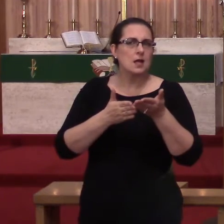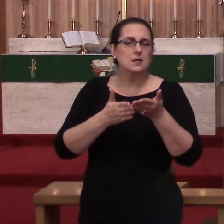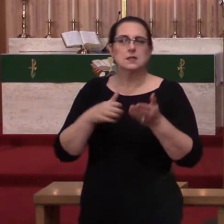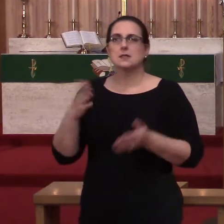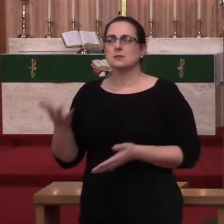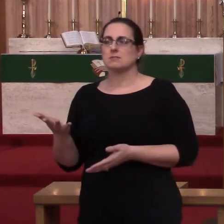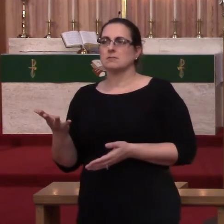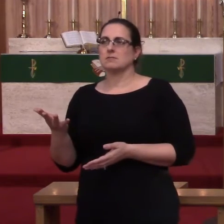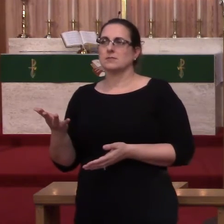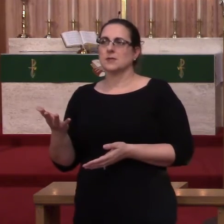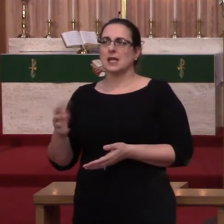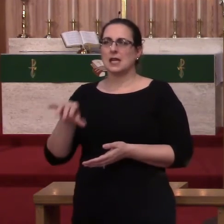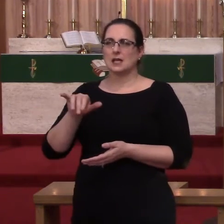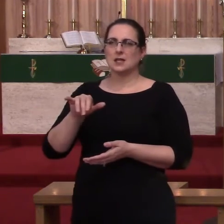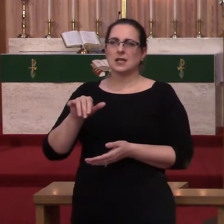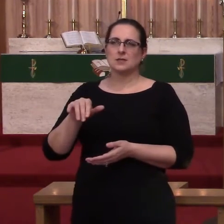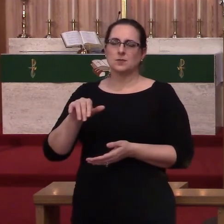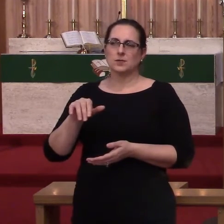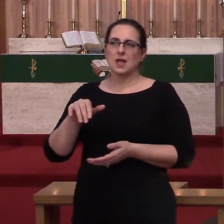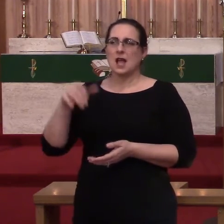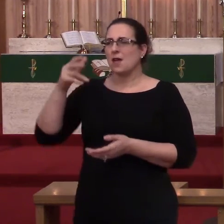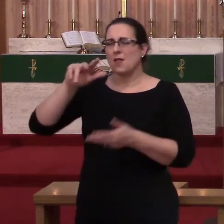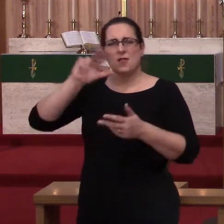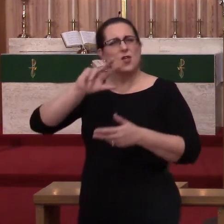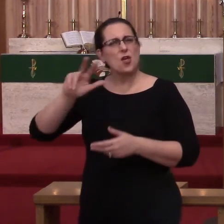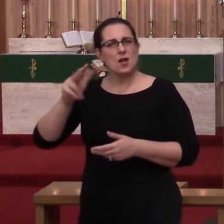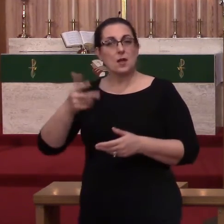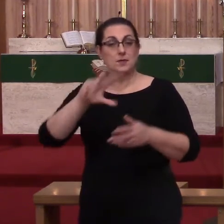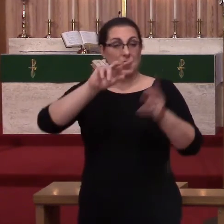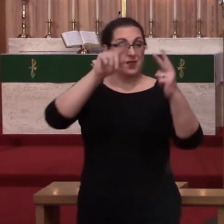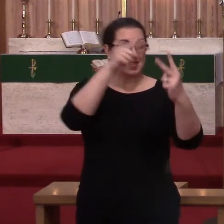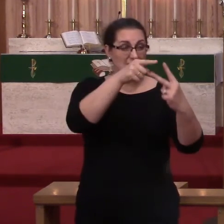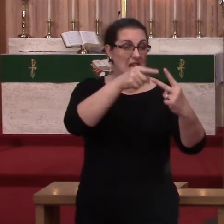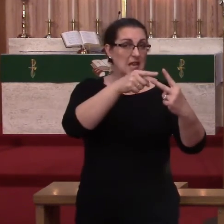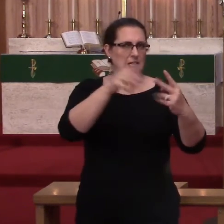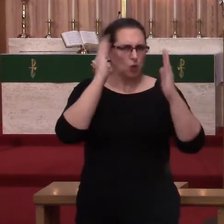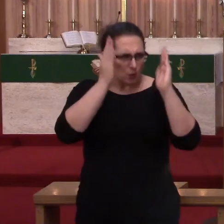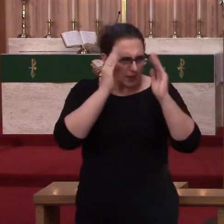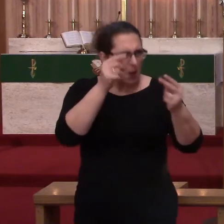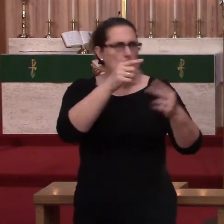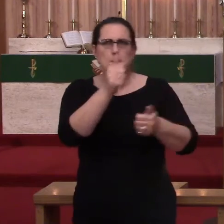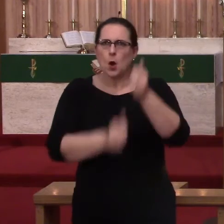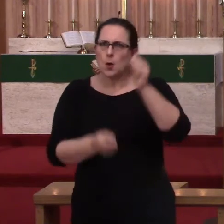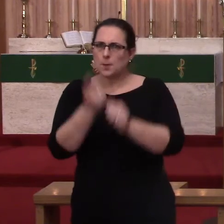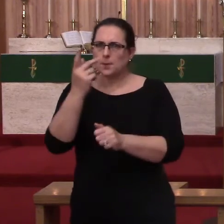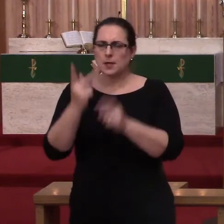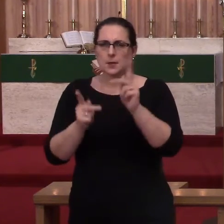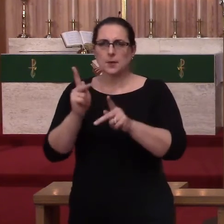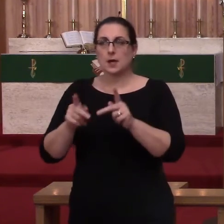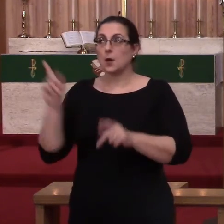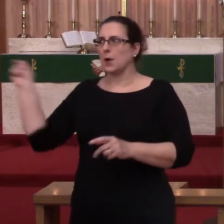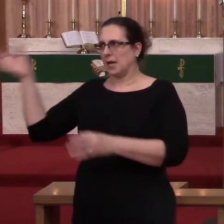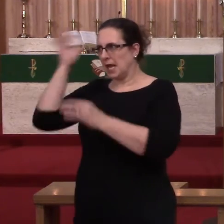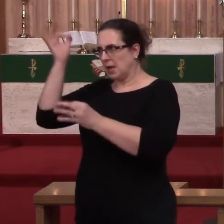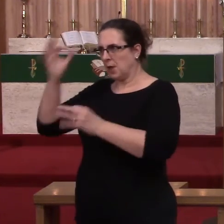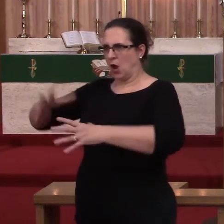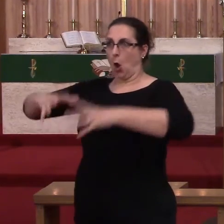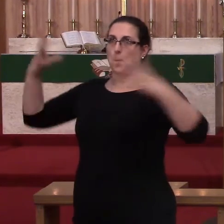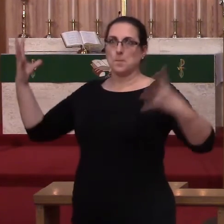of the articles of the Creed. The second gets all the attention. You know, Pastor Hall preaches the big sermon like he did last